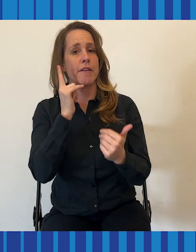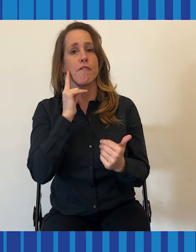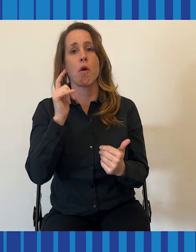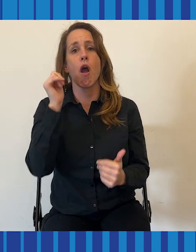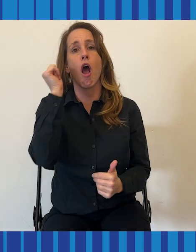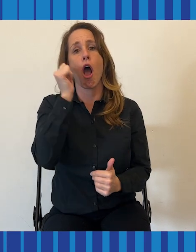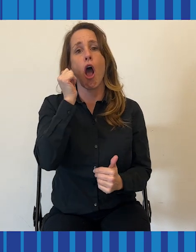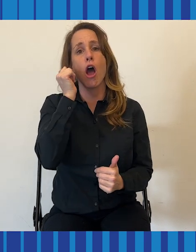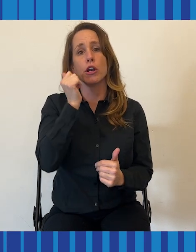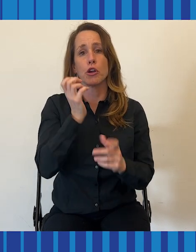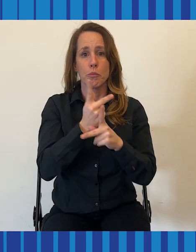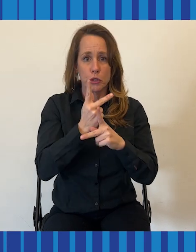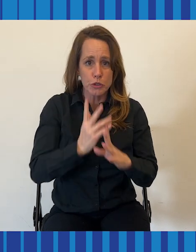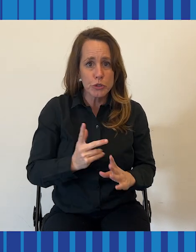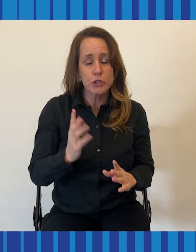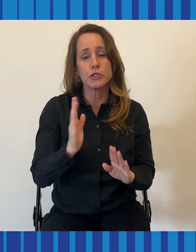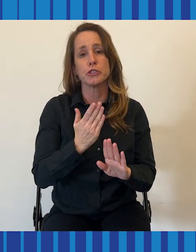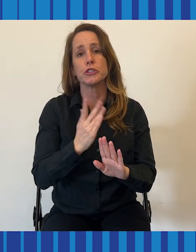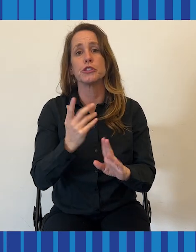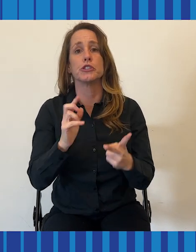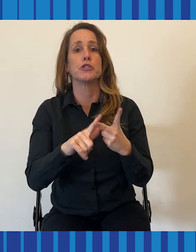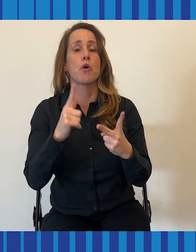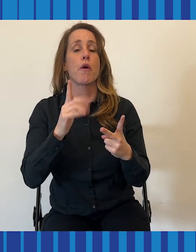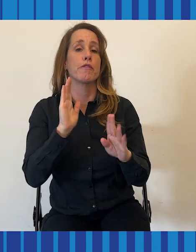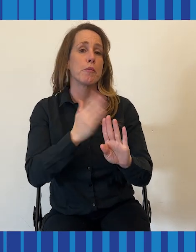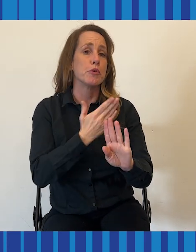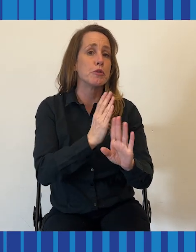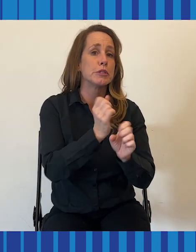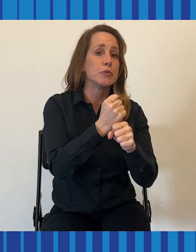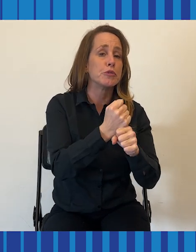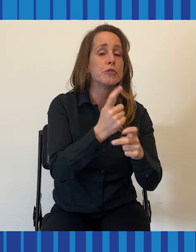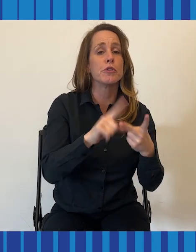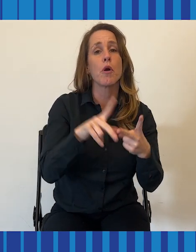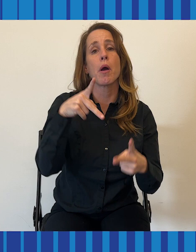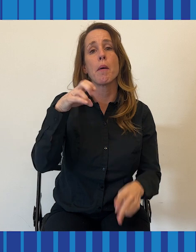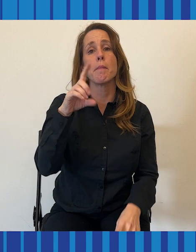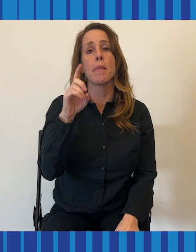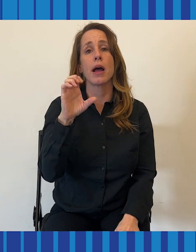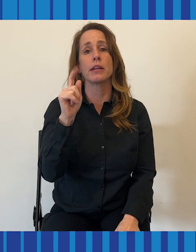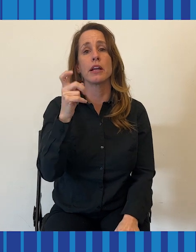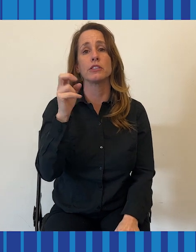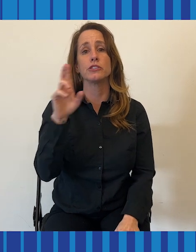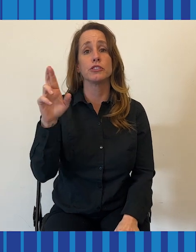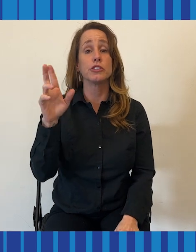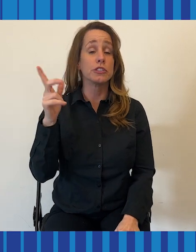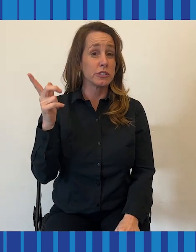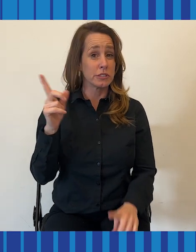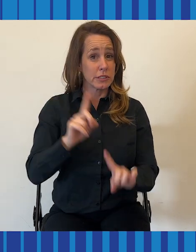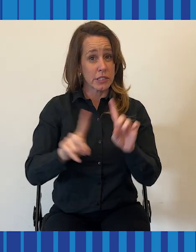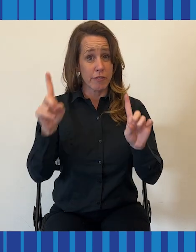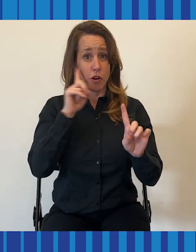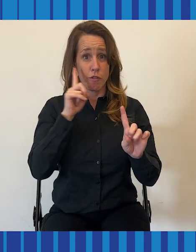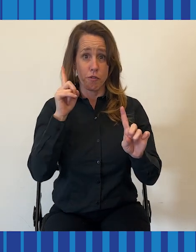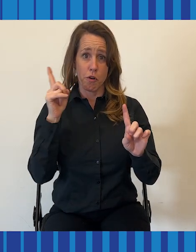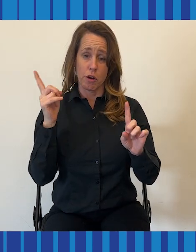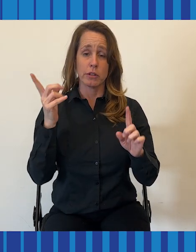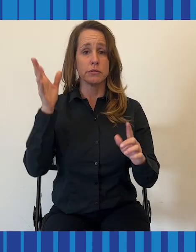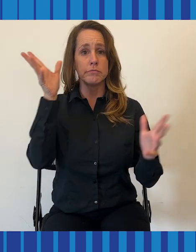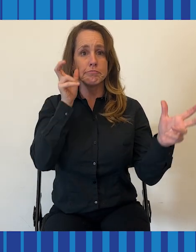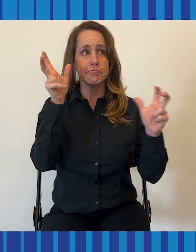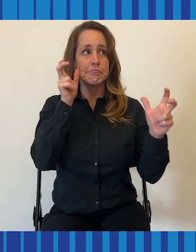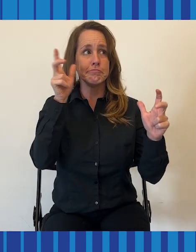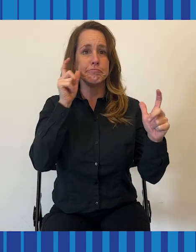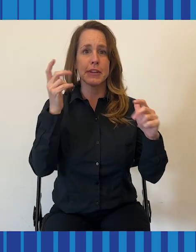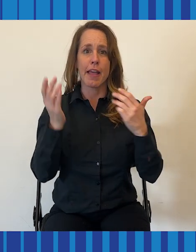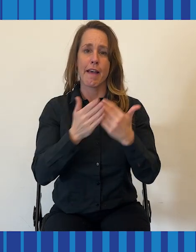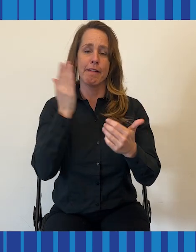podcasters to make their audio more widely available to consumers. To do that, she says there needs to be some sort of reference material